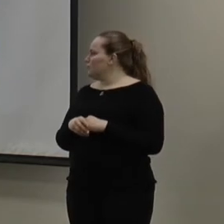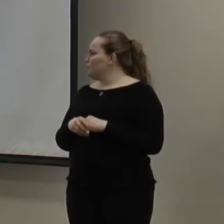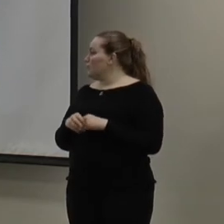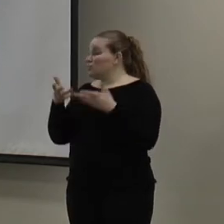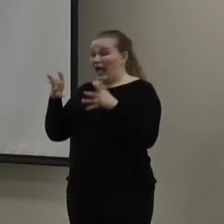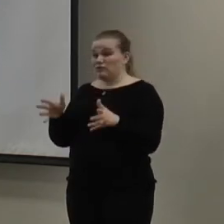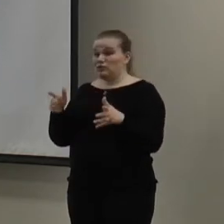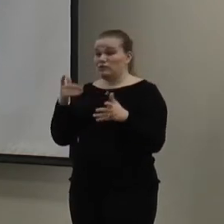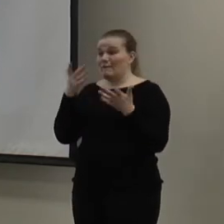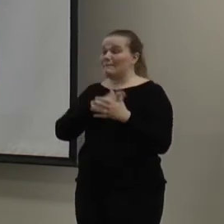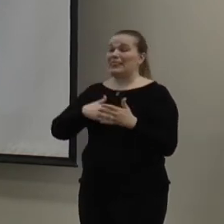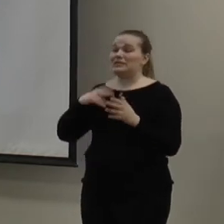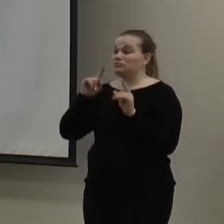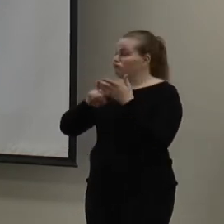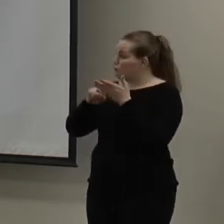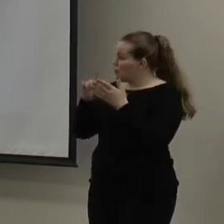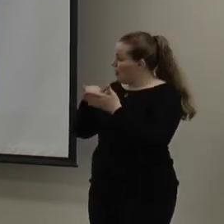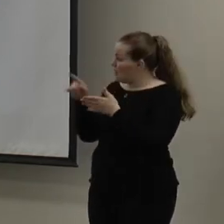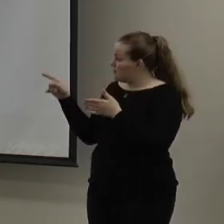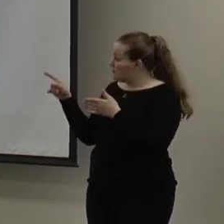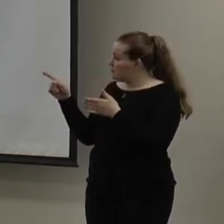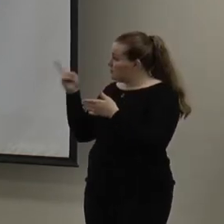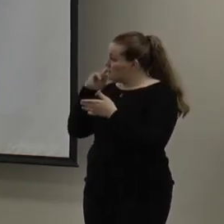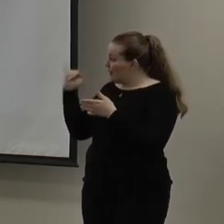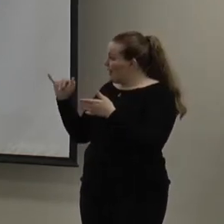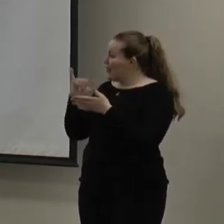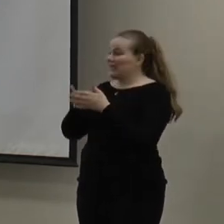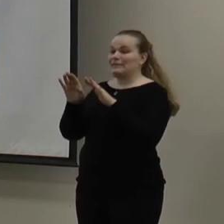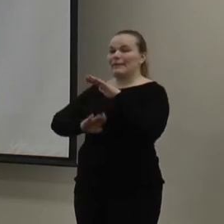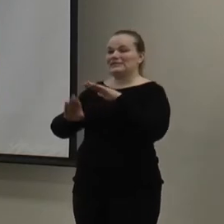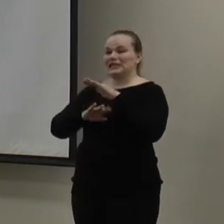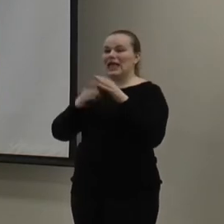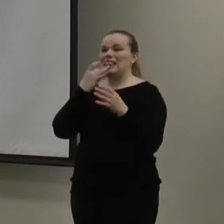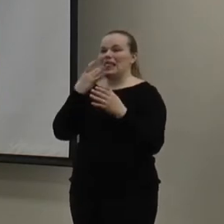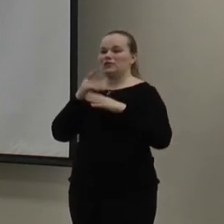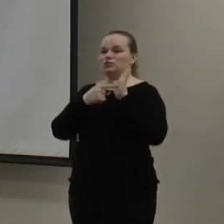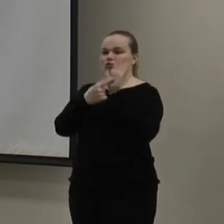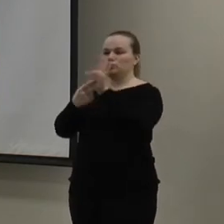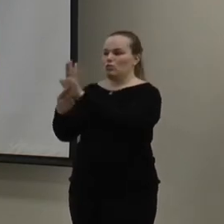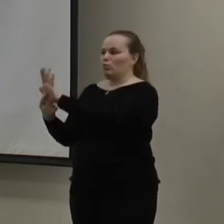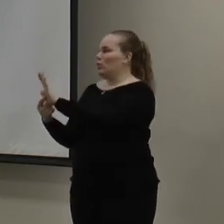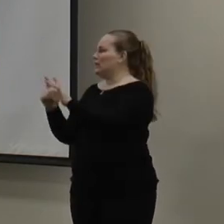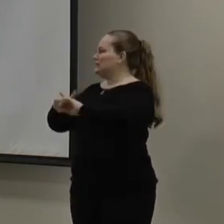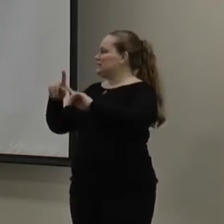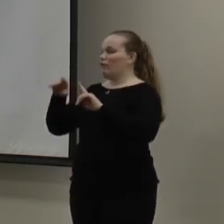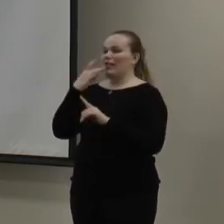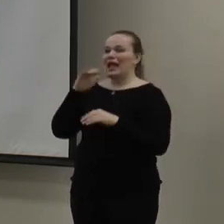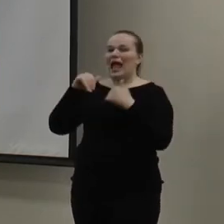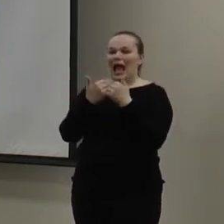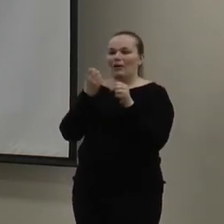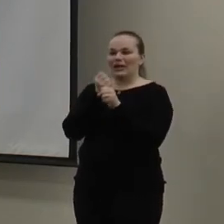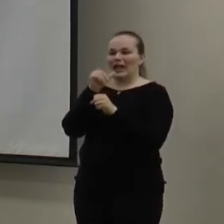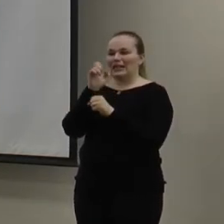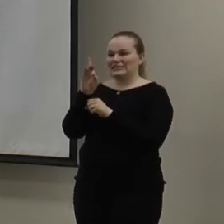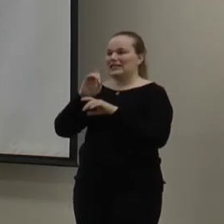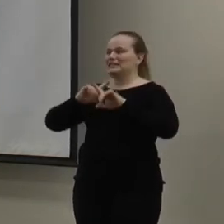afterwards, please feel free to come and check this out. But, these are basically just a light display to show you how you can get your LEDs